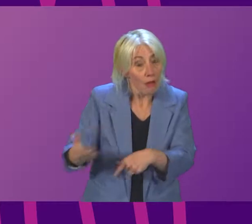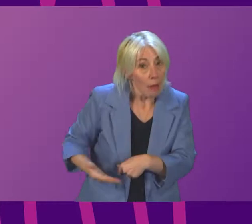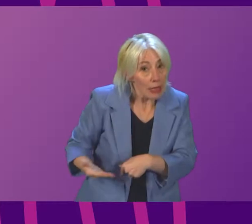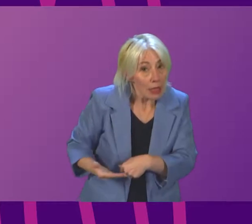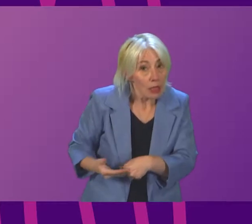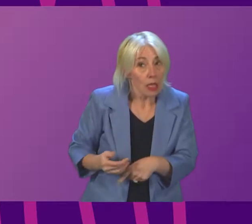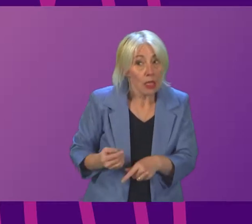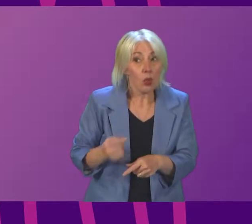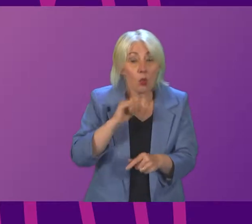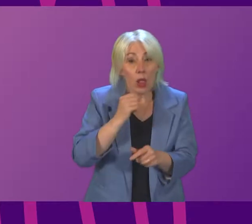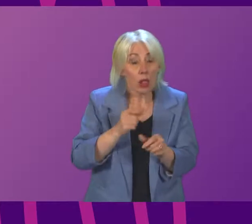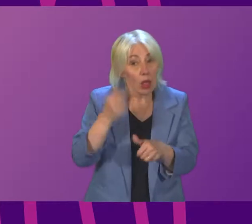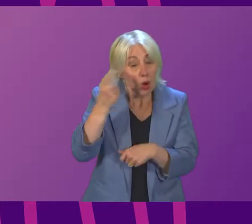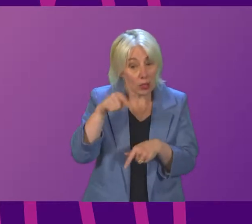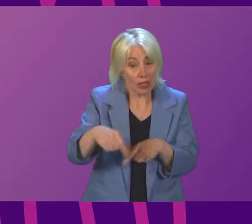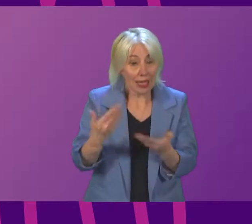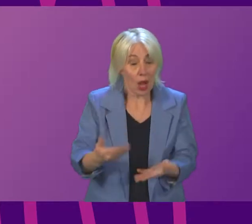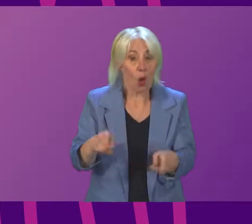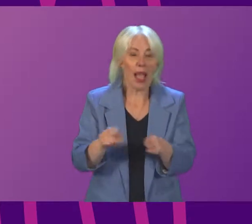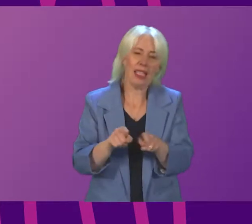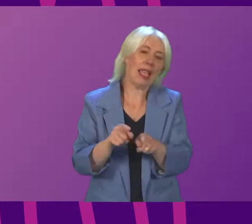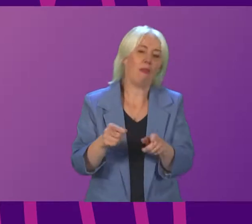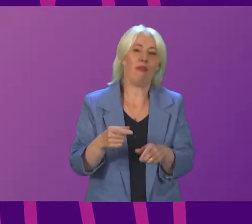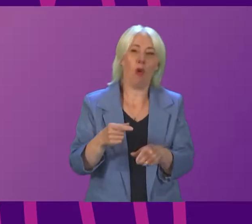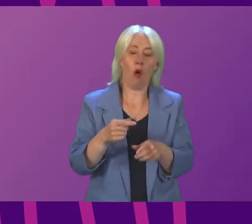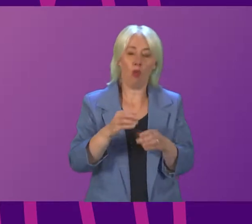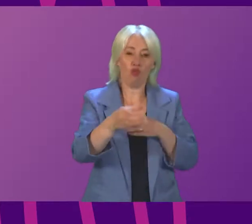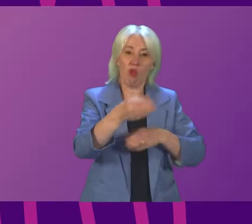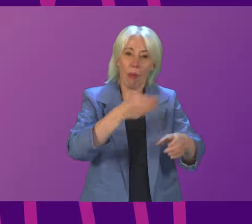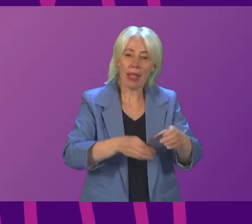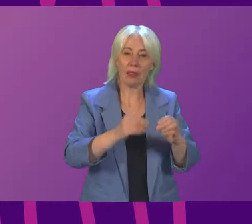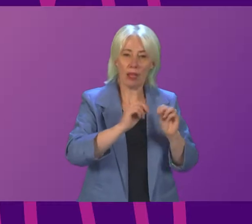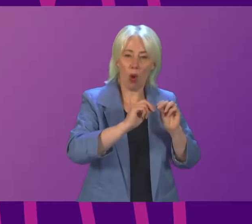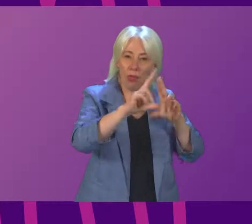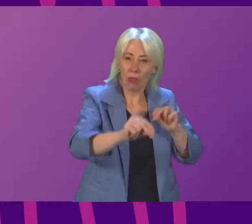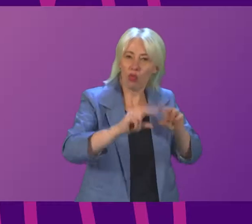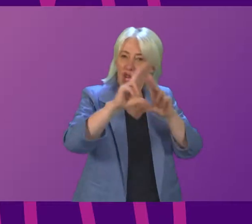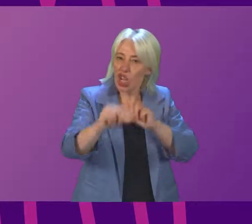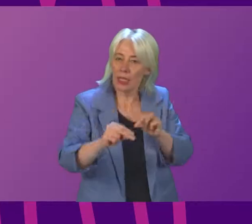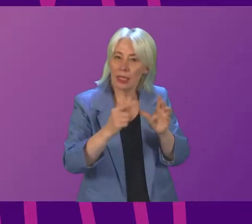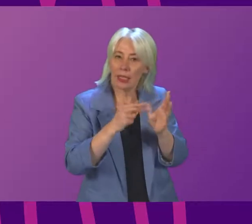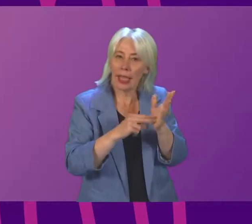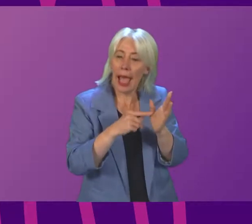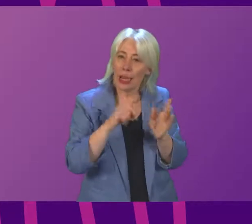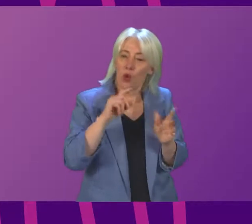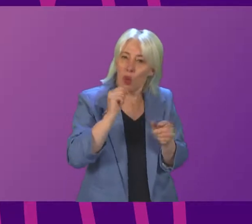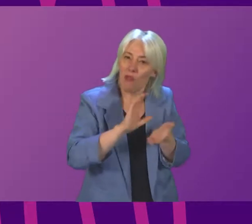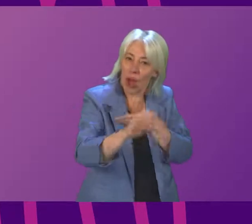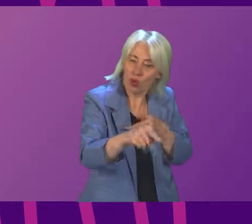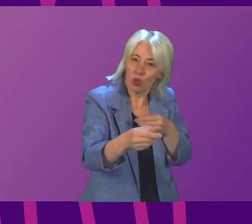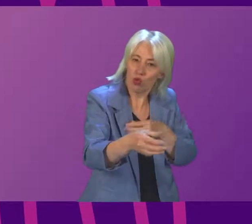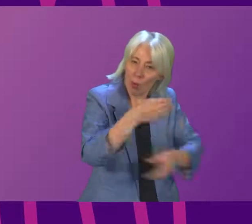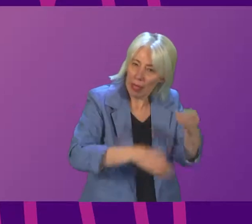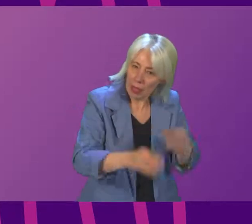funding for the reinstatement of infrastructure, such as the replacement of those two bridges lost in Annan? Cabinet Secretary.